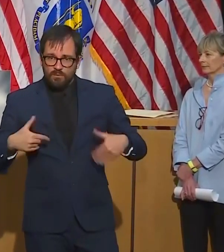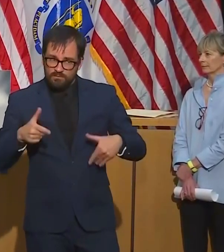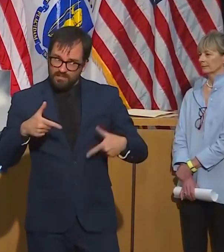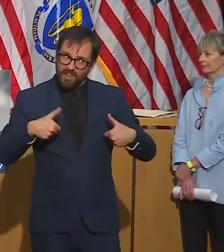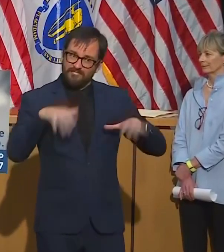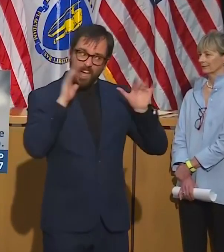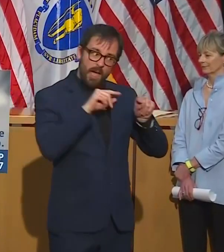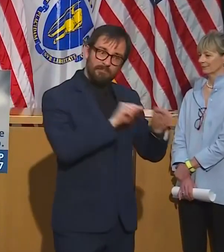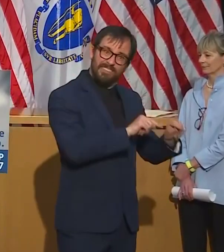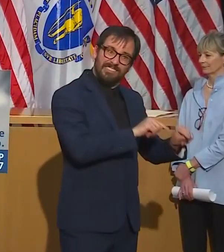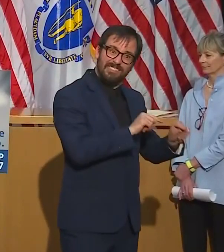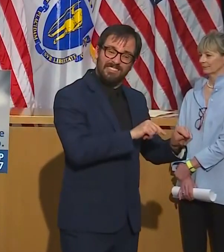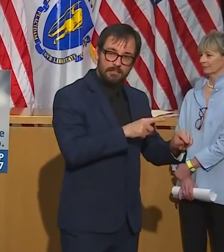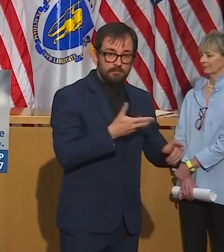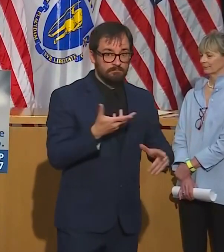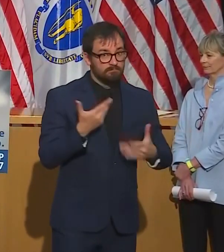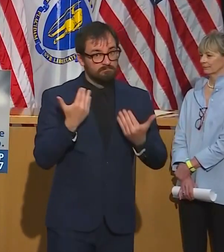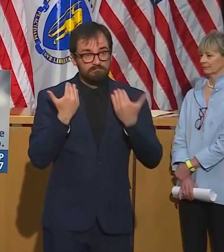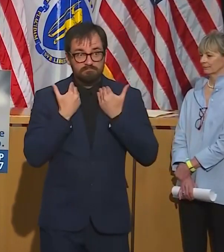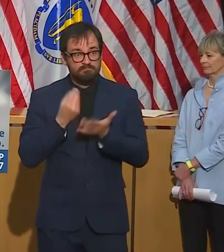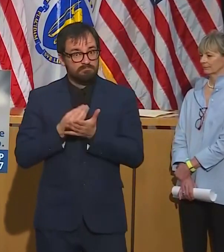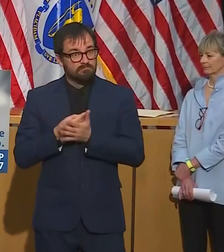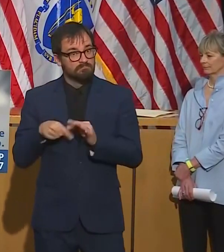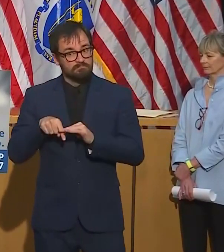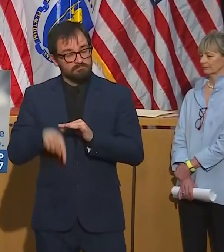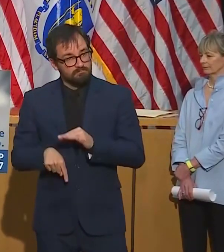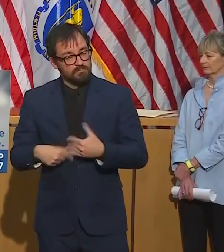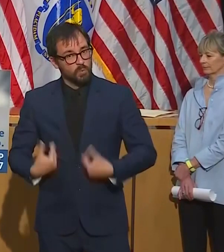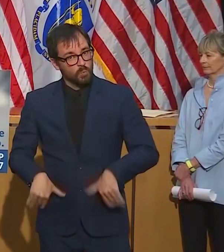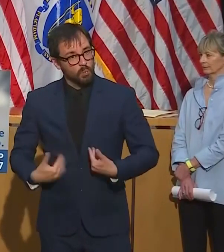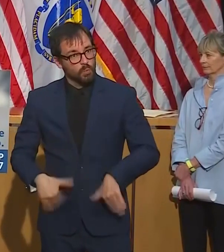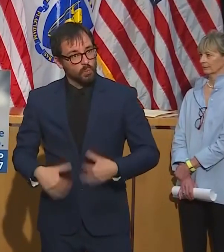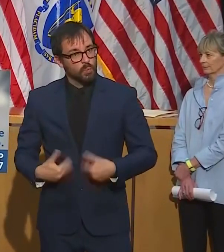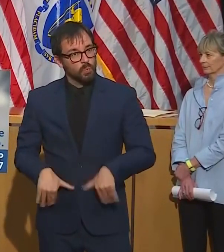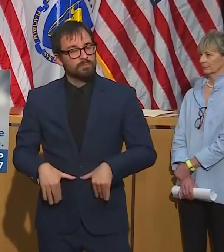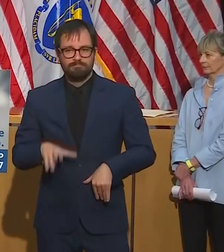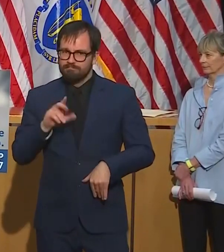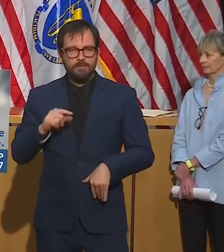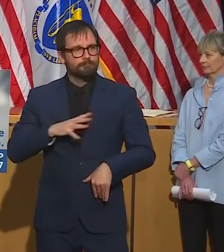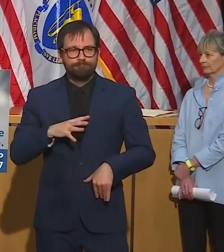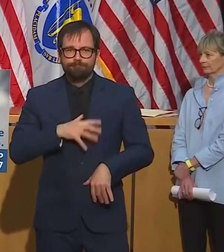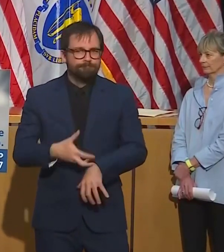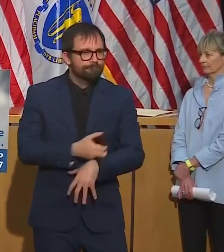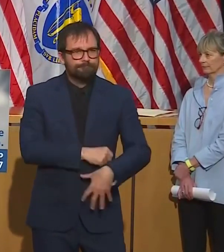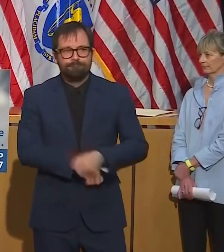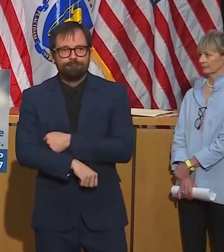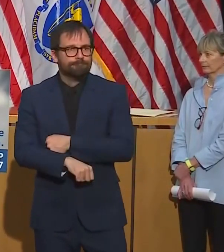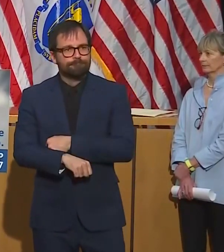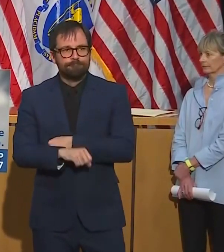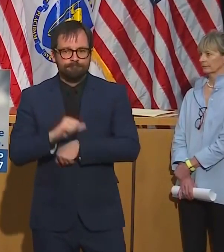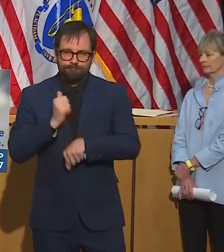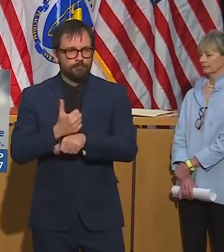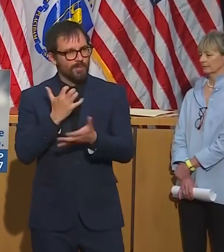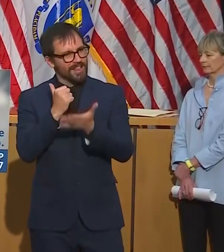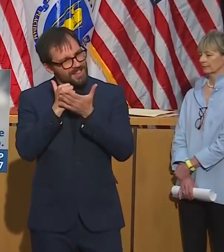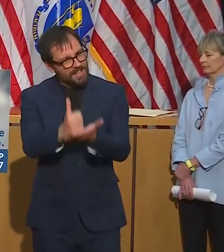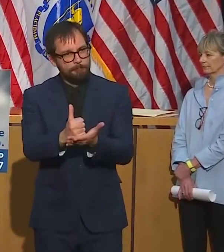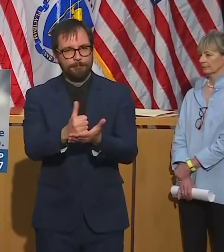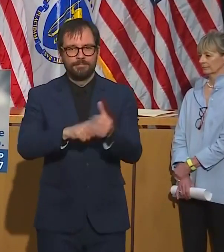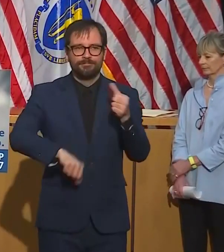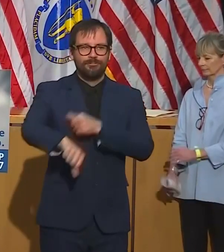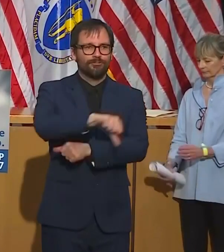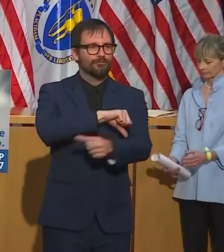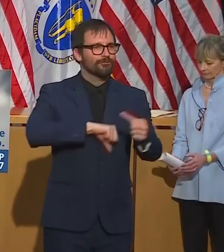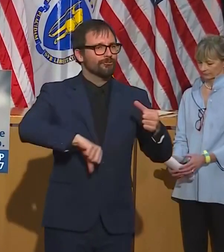surge but get to the other side and start to think about what the next act here in Massachusetts will look like. I want to thank the people of the Commonwealth